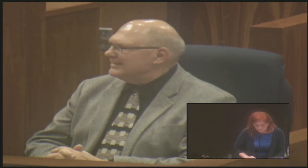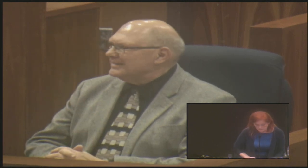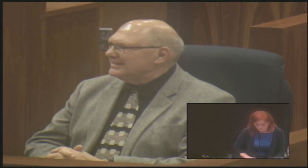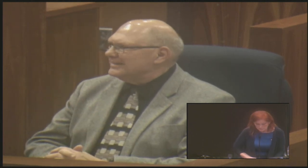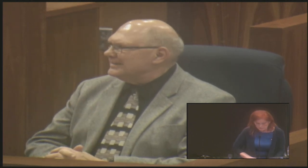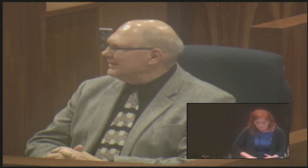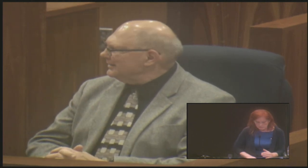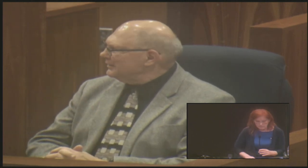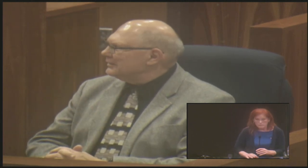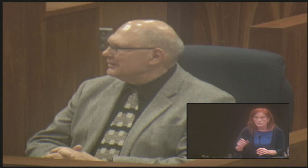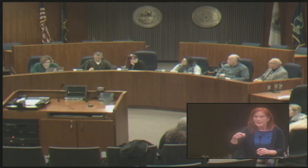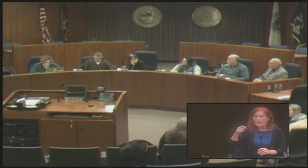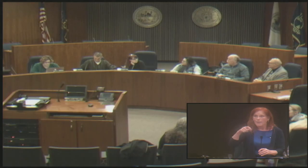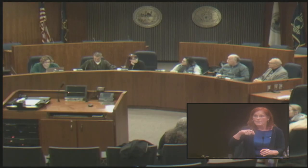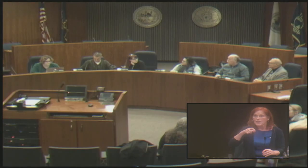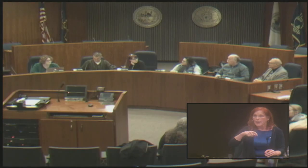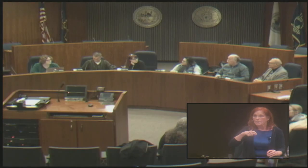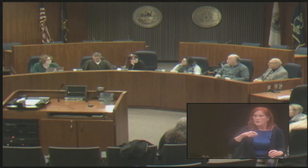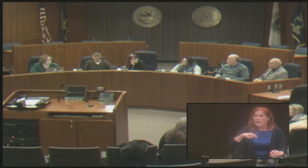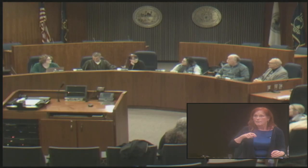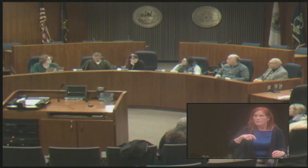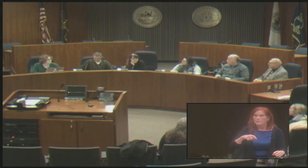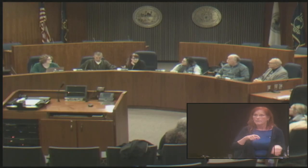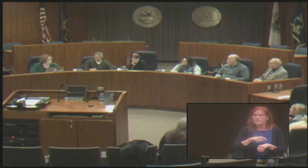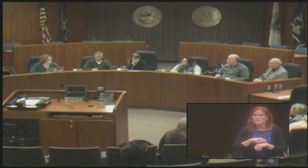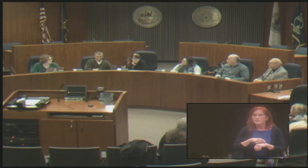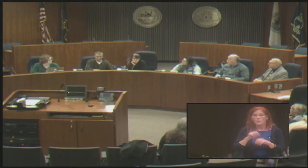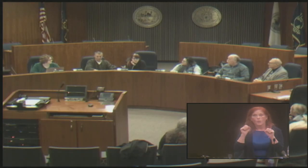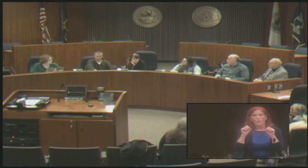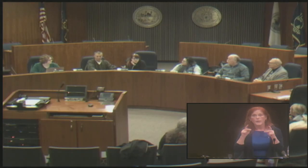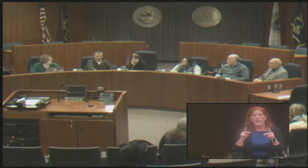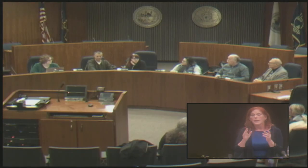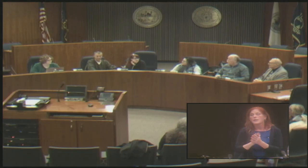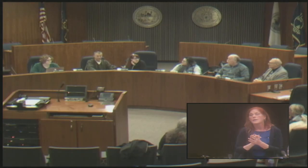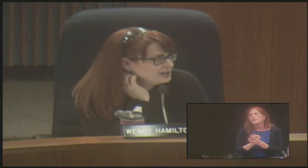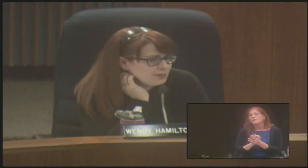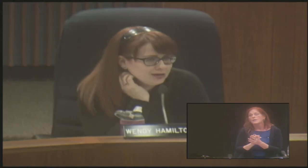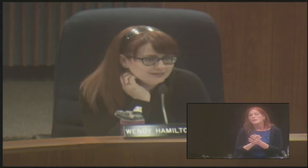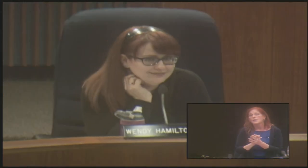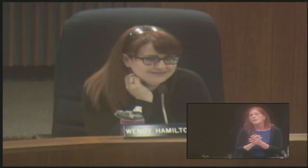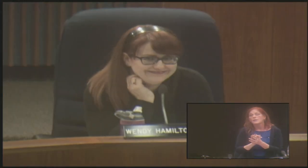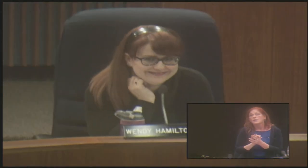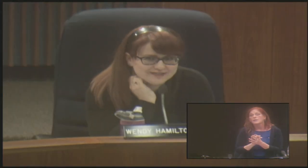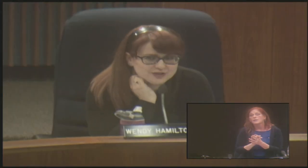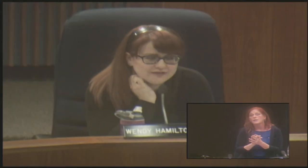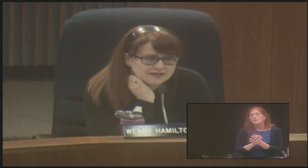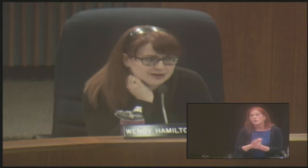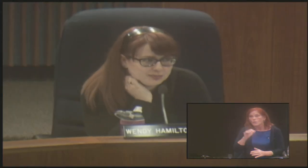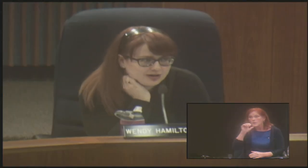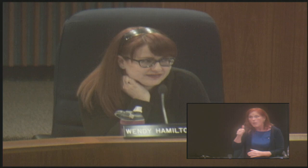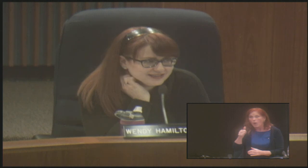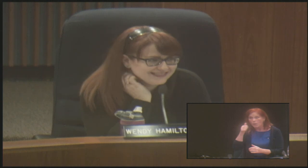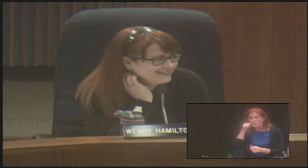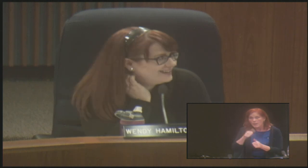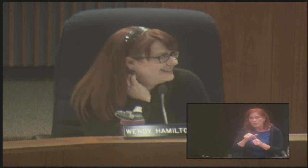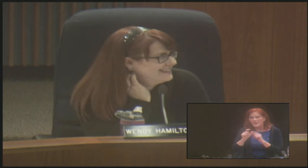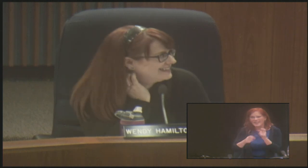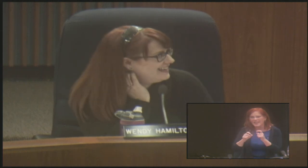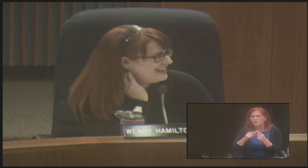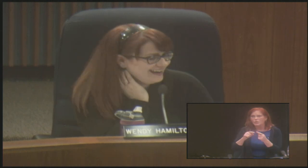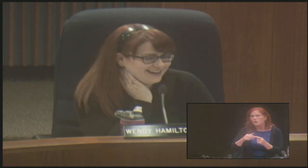so much. How's our time? And okay. Give everyone on giving Tuesday tomorrow, give to your favorite nonprofits.